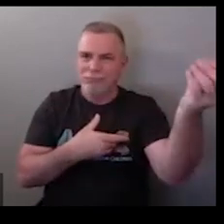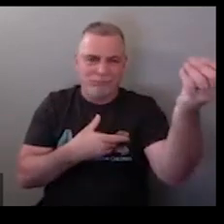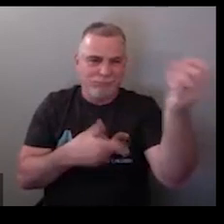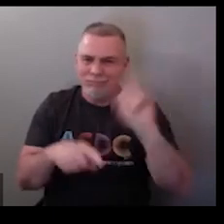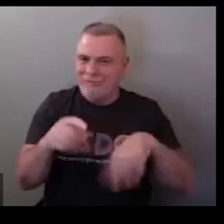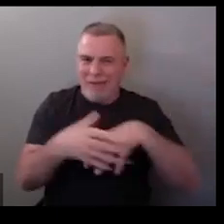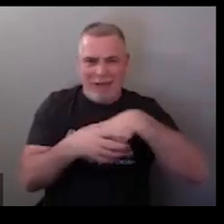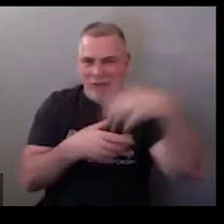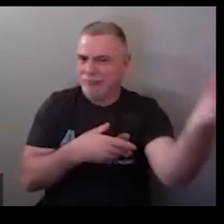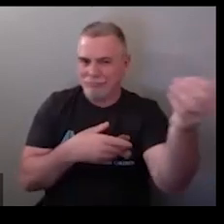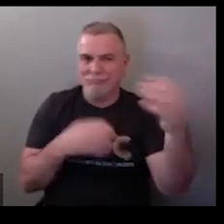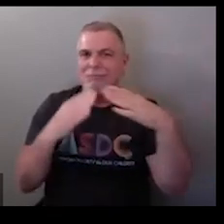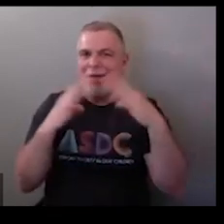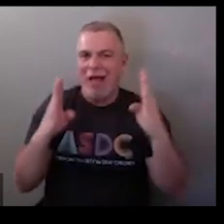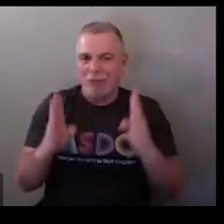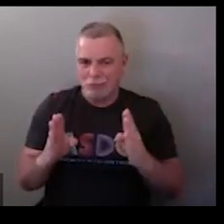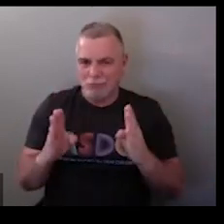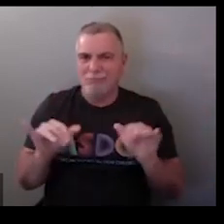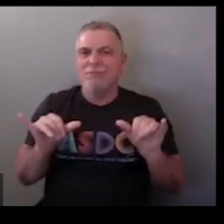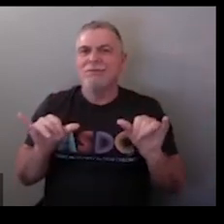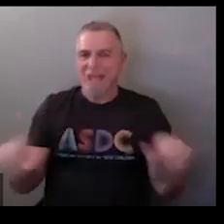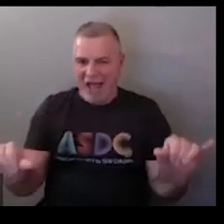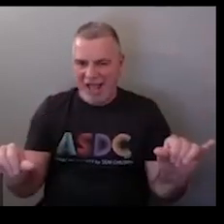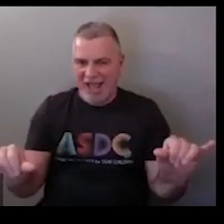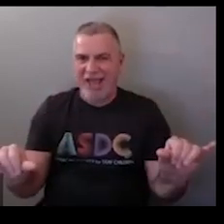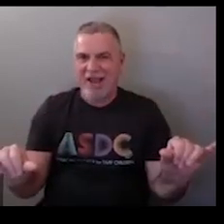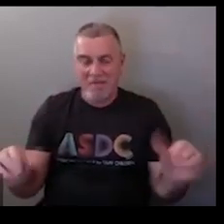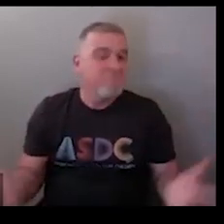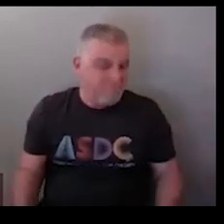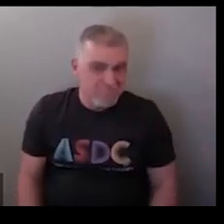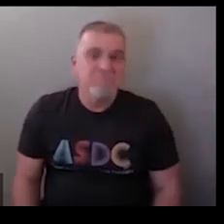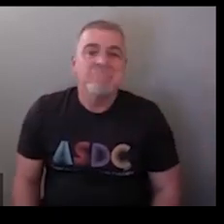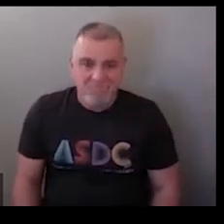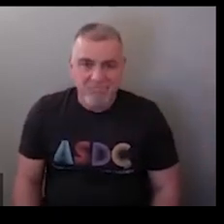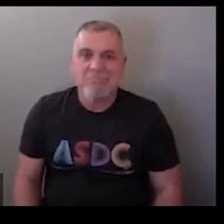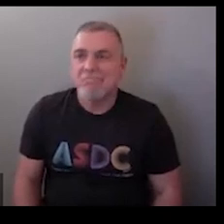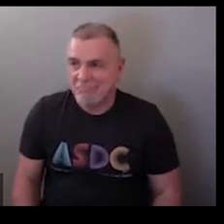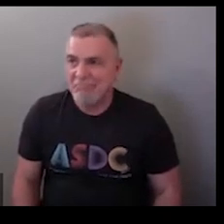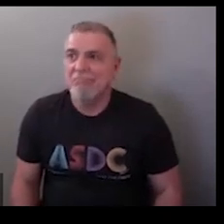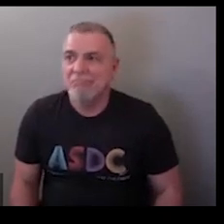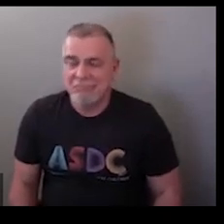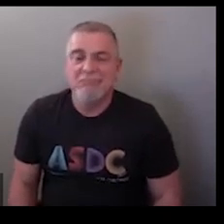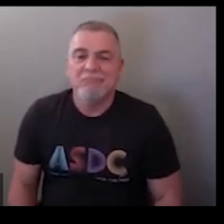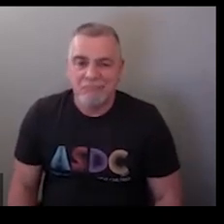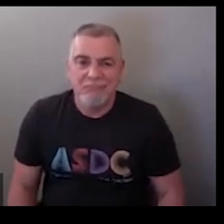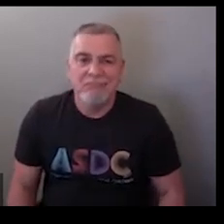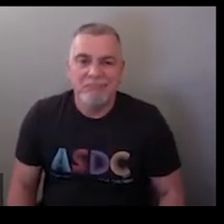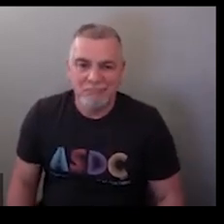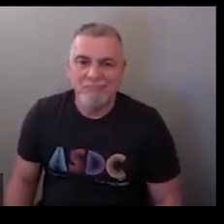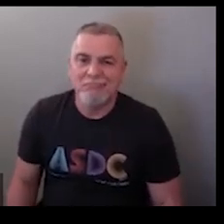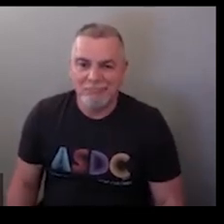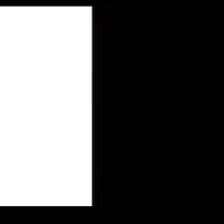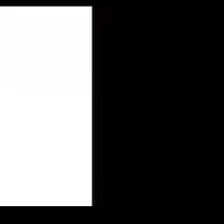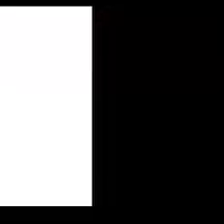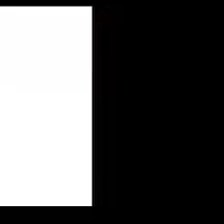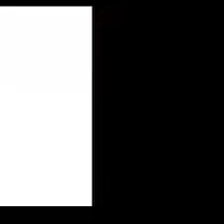you know that you can't go out but it's not the typical standardized sign we see for quarantine but it's a good way to describe it to them yes